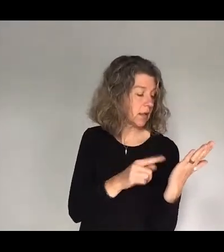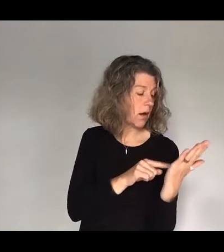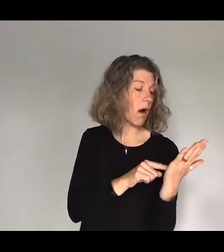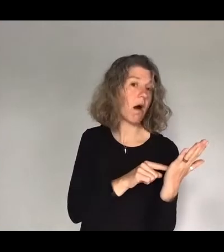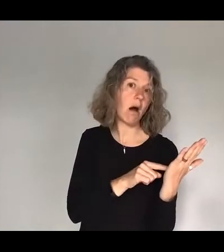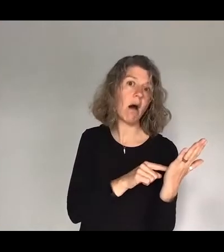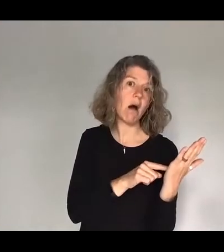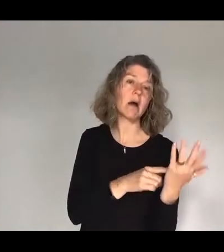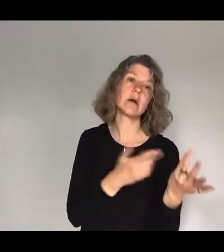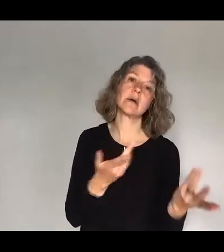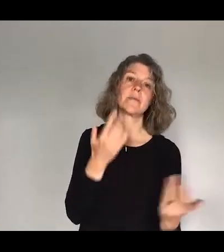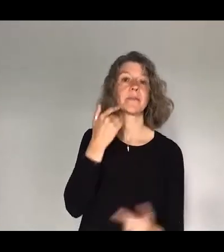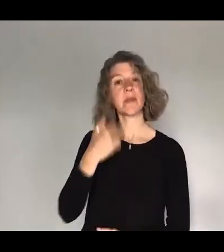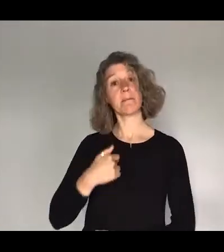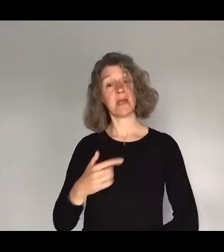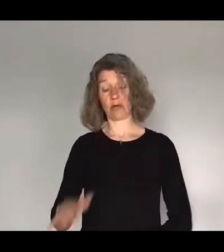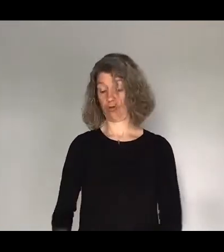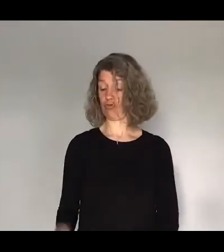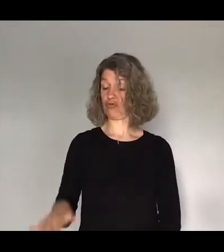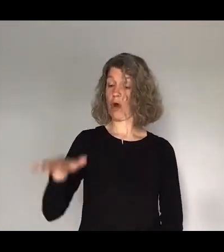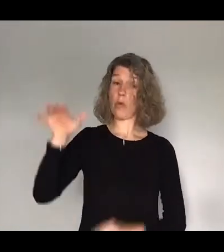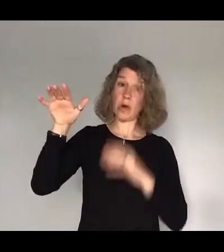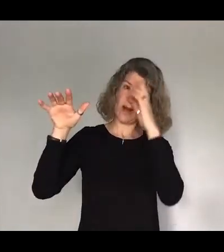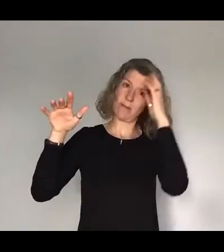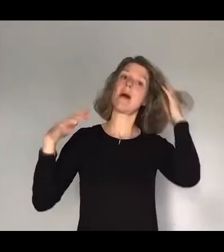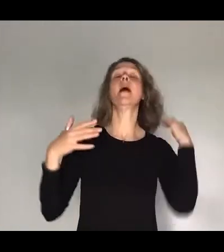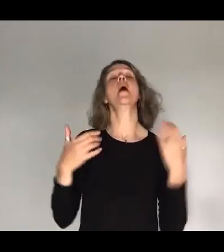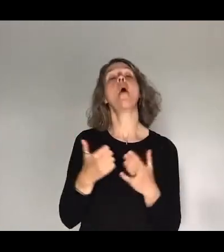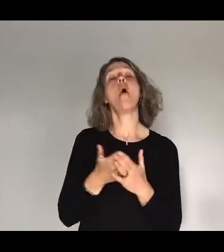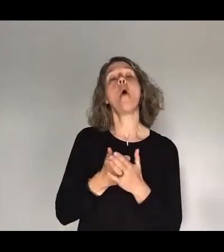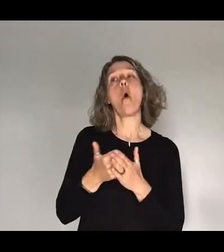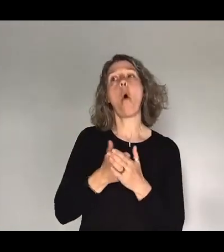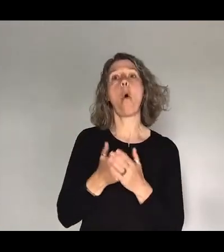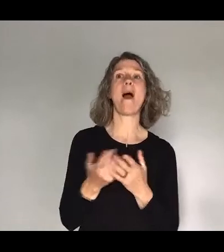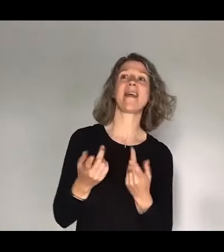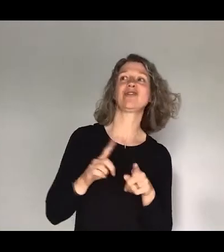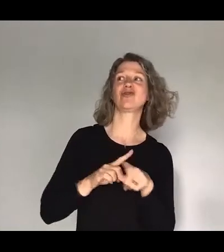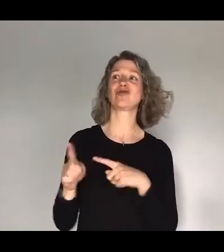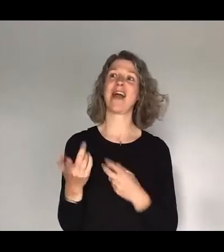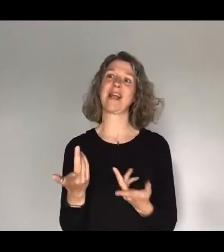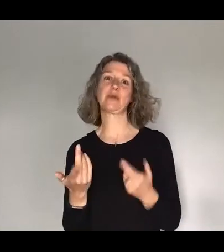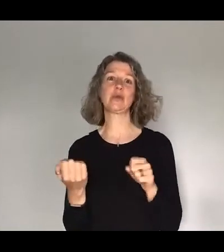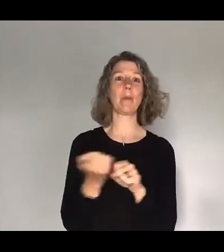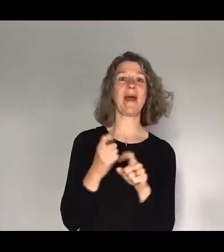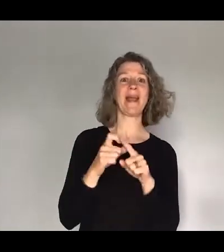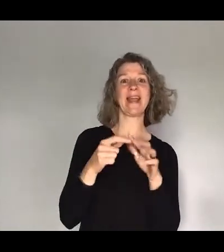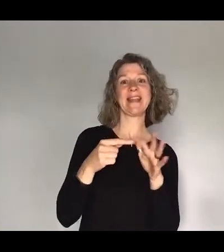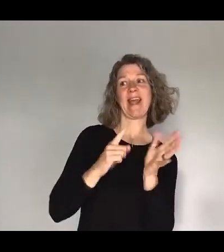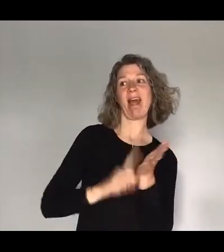top class haggler. I spent my days making deals and if you're here with kids you probably know how this goes.